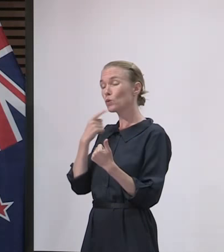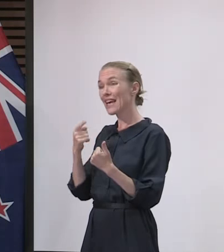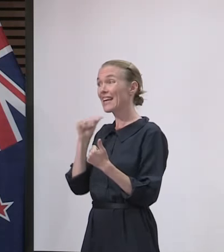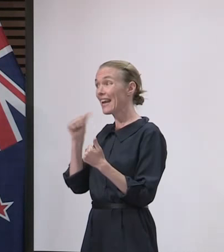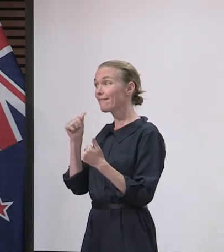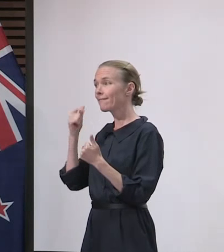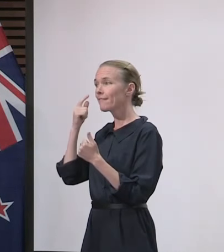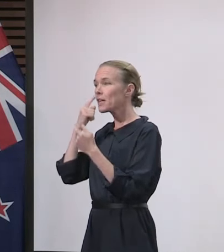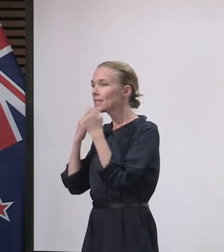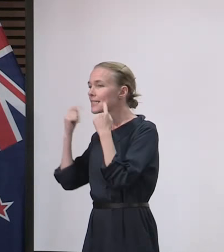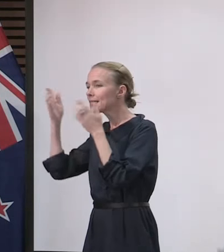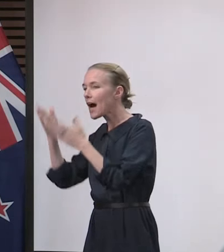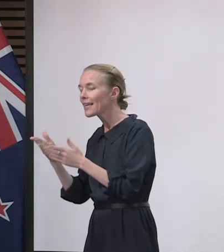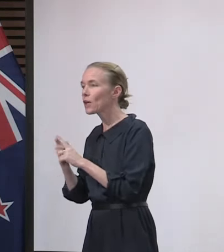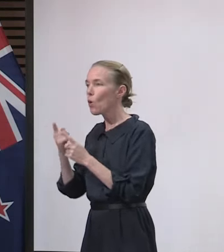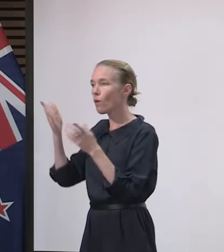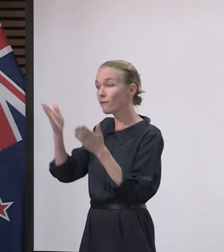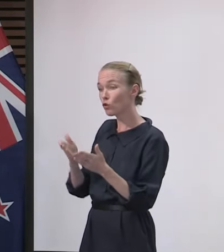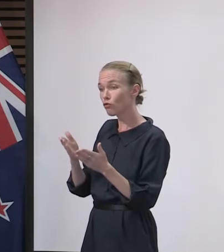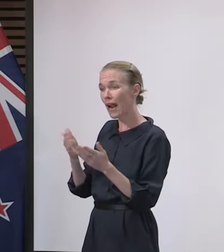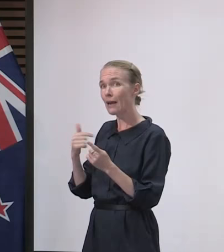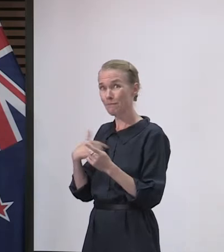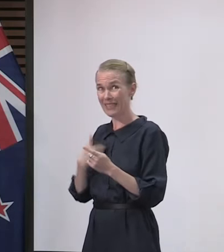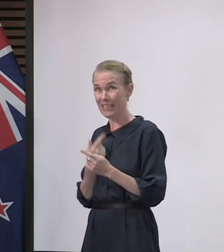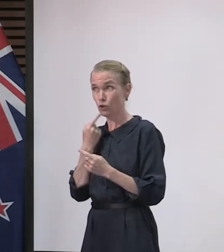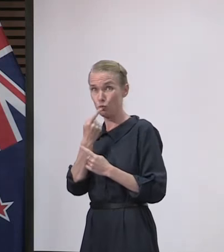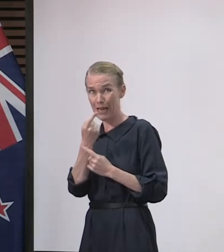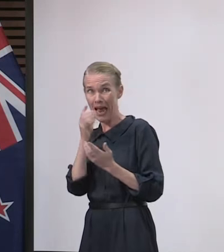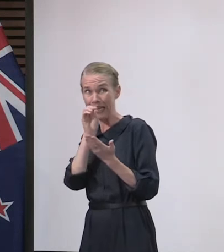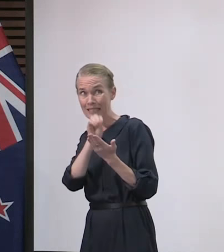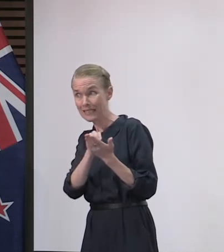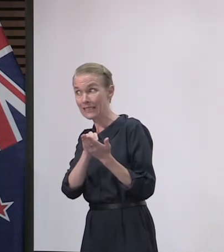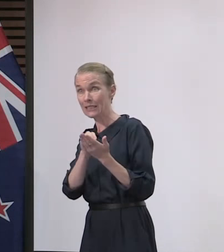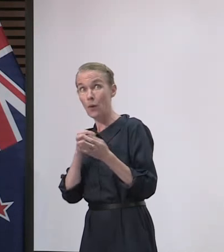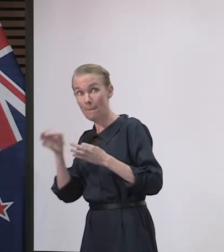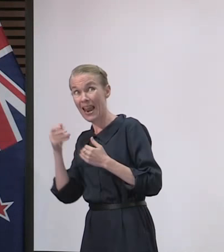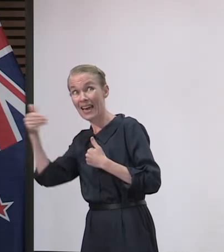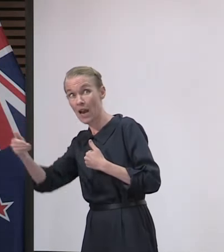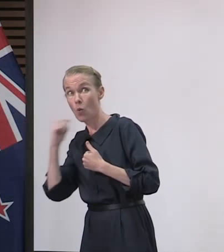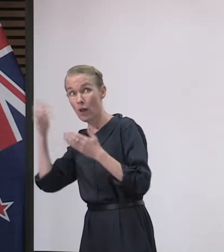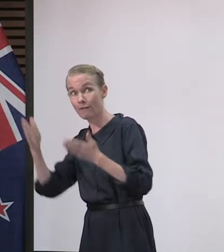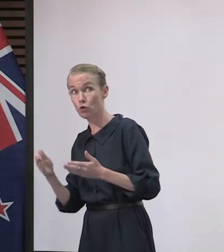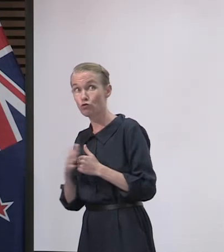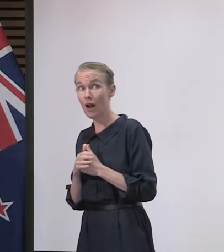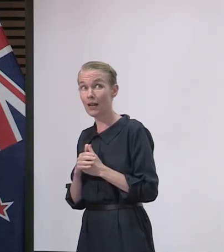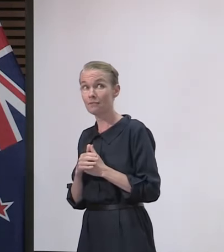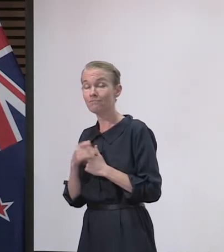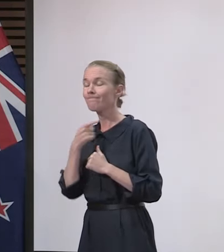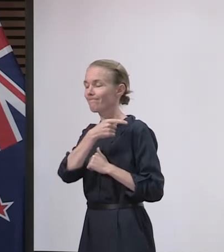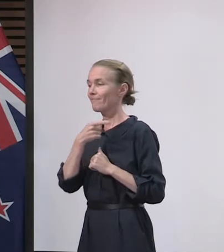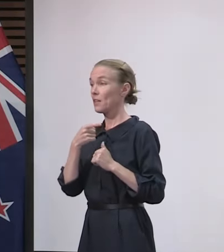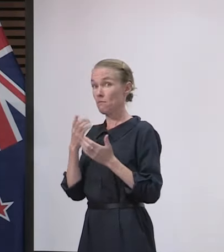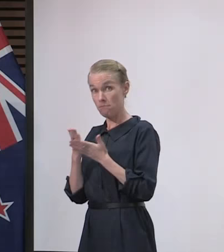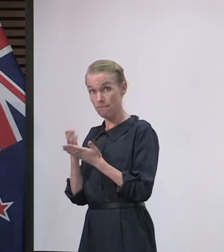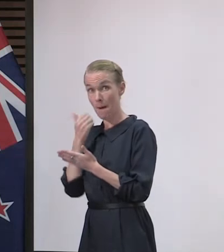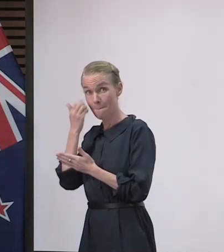Yes, the registrations are coming through from funeral directors who will be working with marae and so